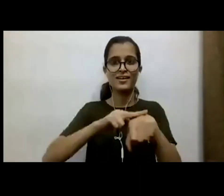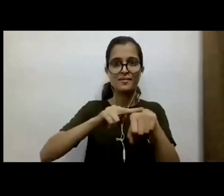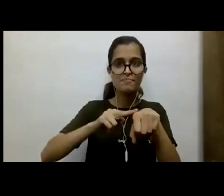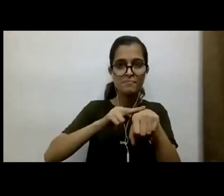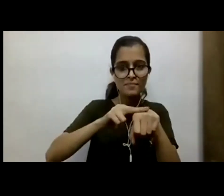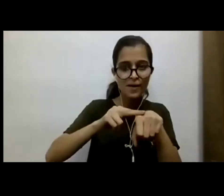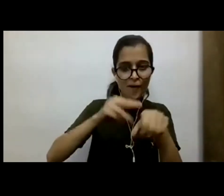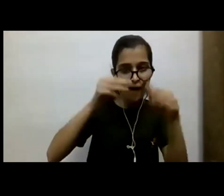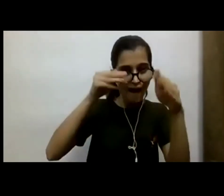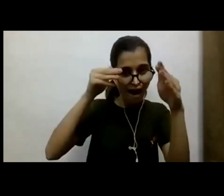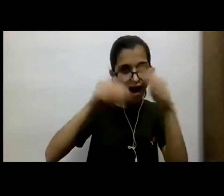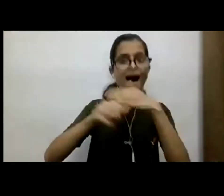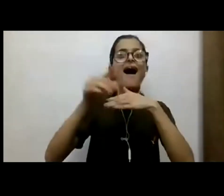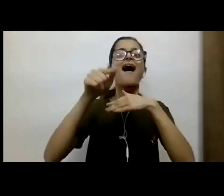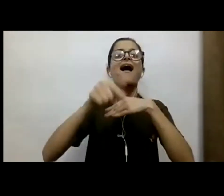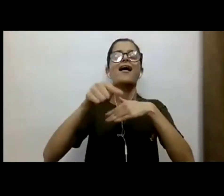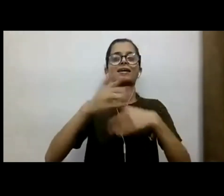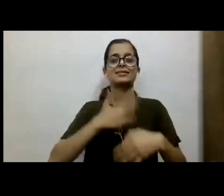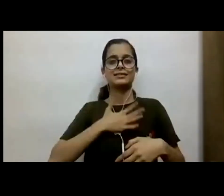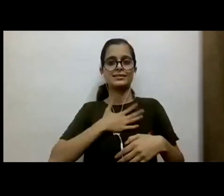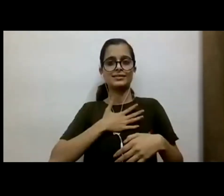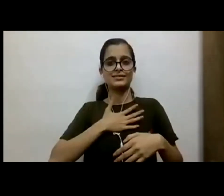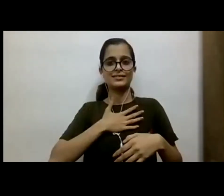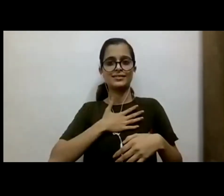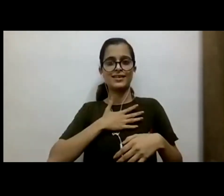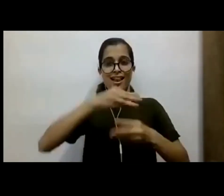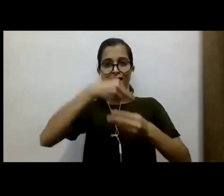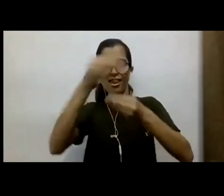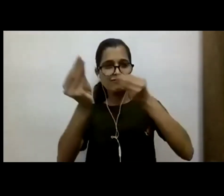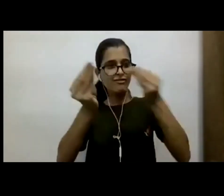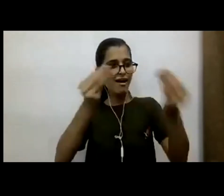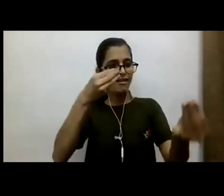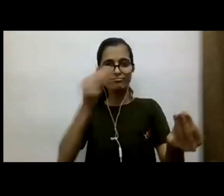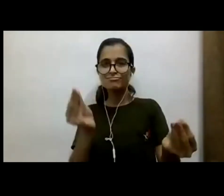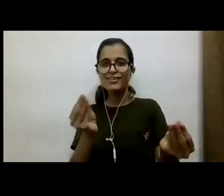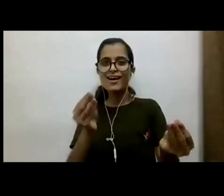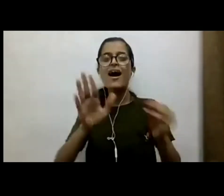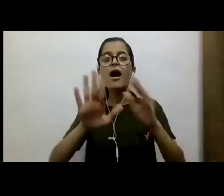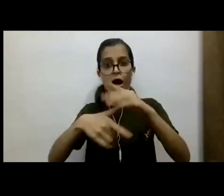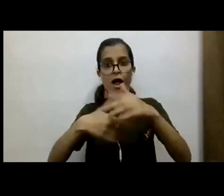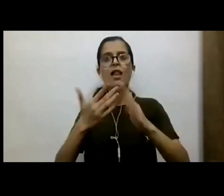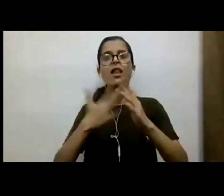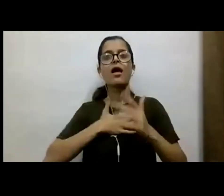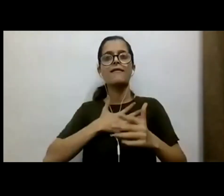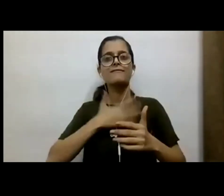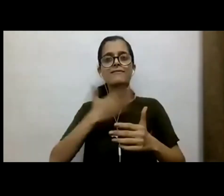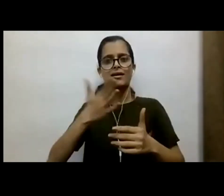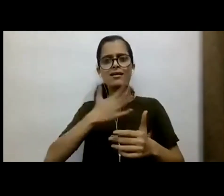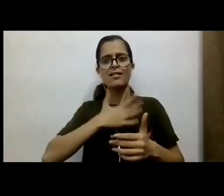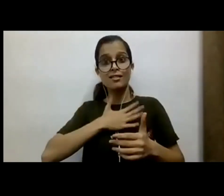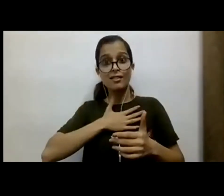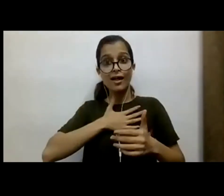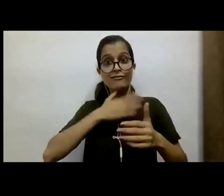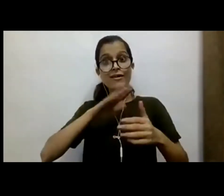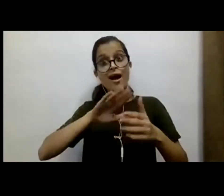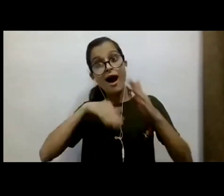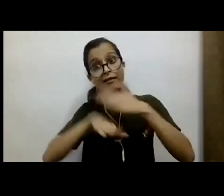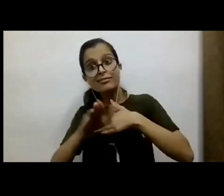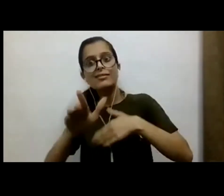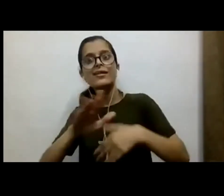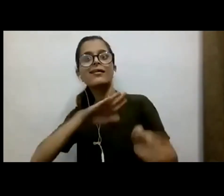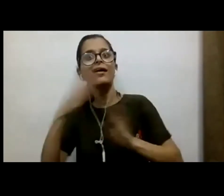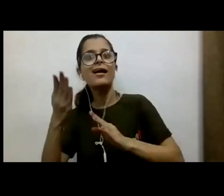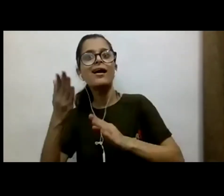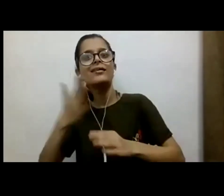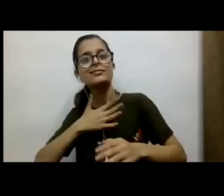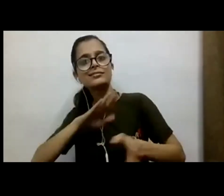green. In the fallen leaf, there was life, right? And in life, there was death. Actually, in life, there was death. And in death, there is life. The whole cycle